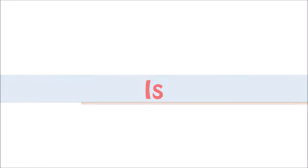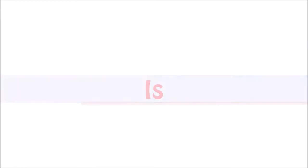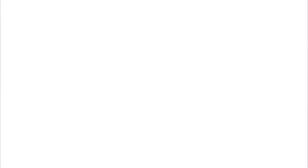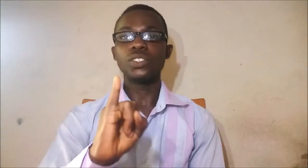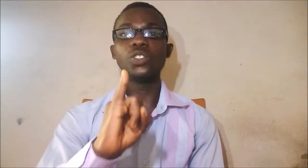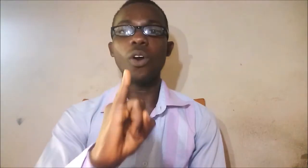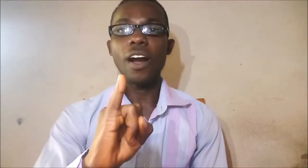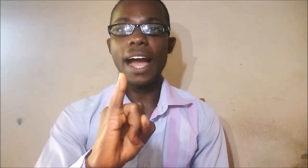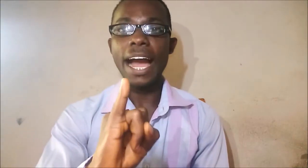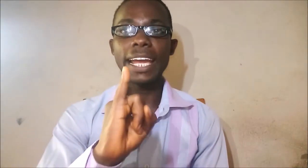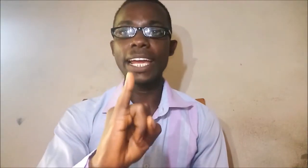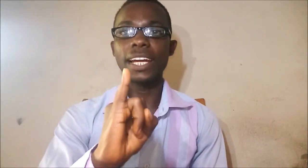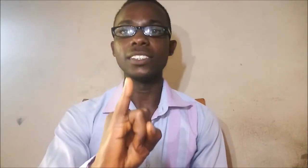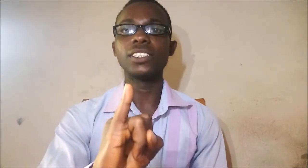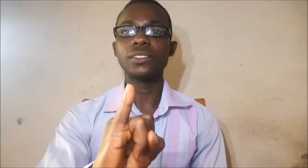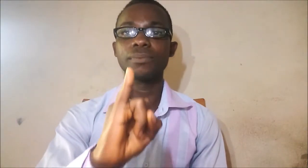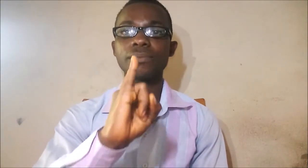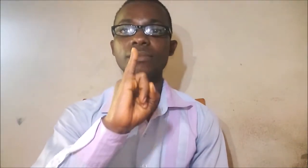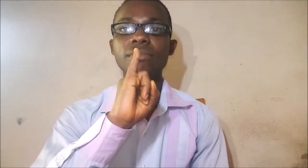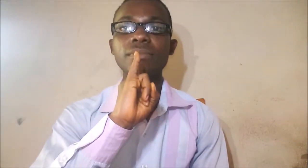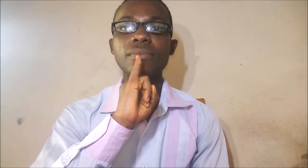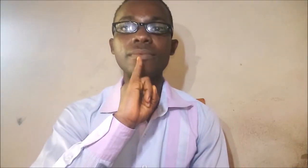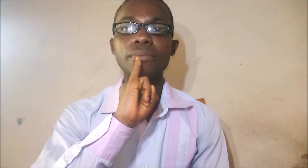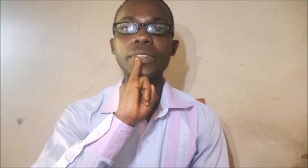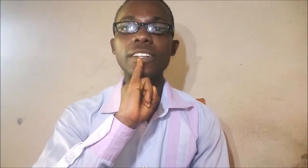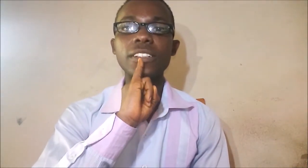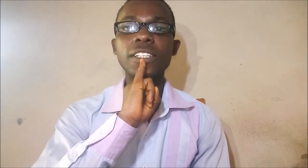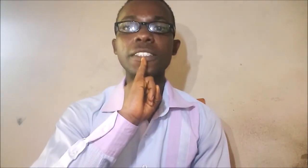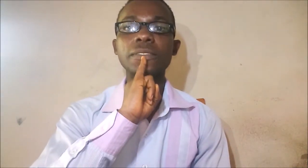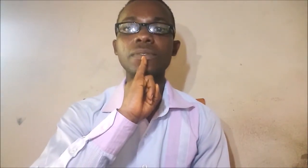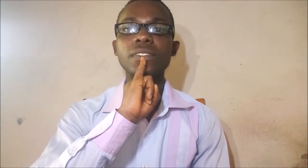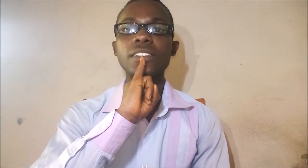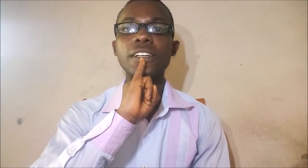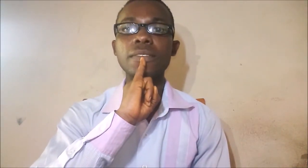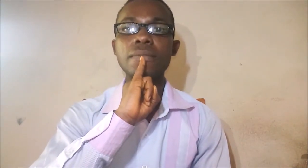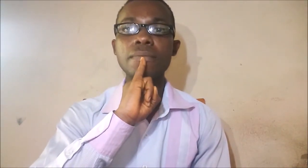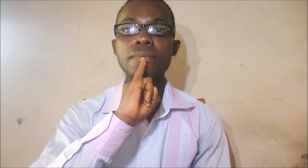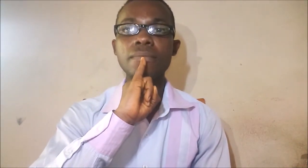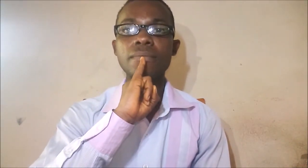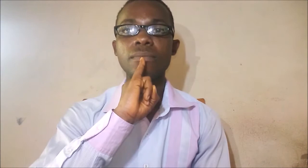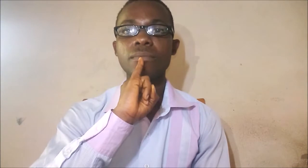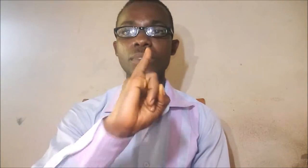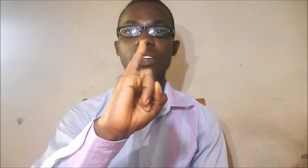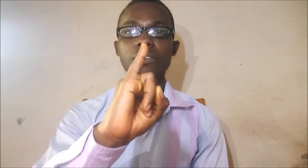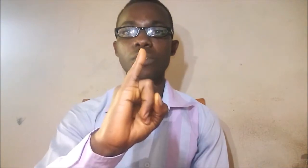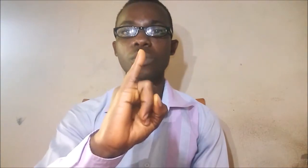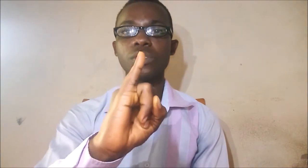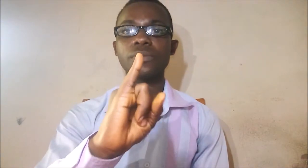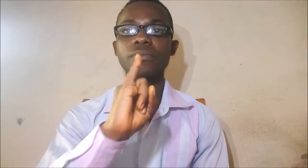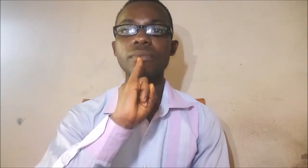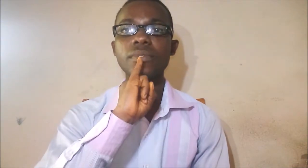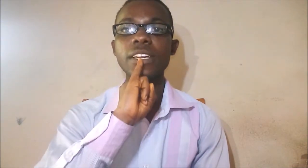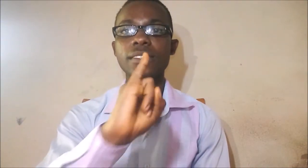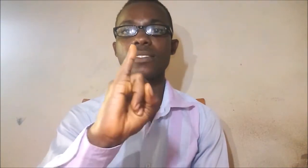Your I hand, bring it here, then bring it forward. Is,